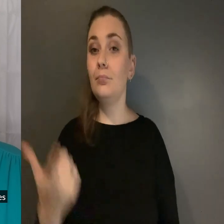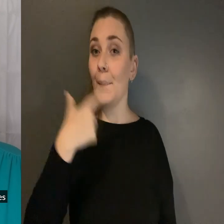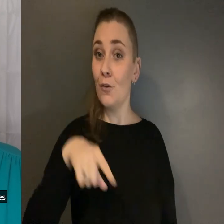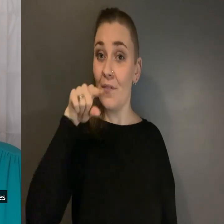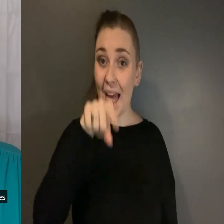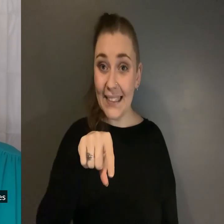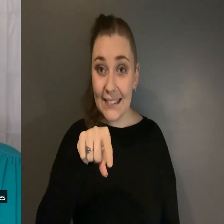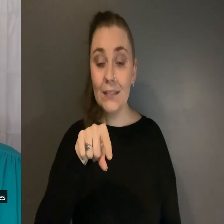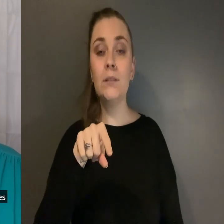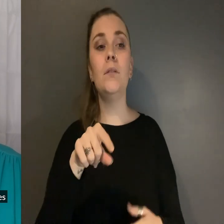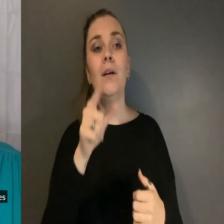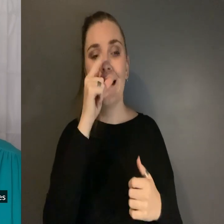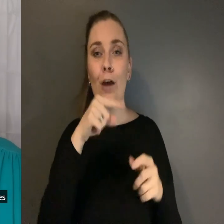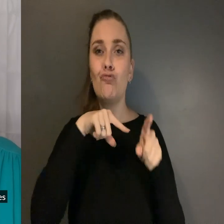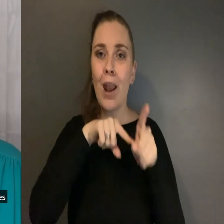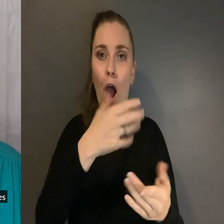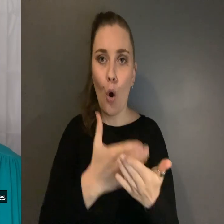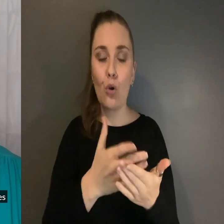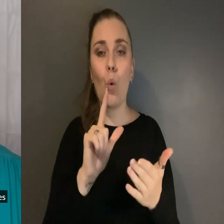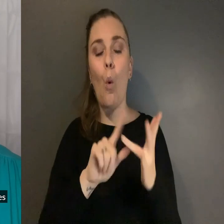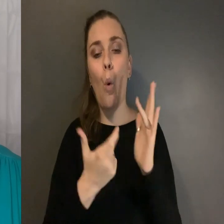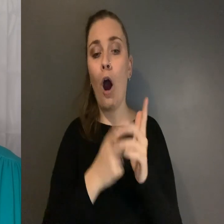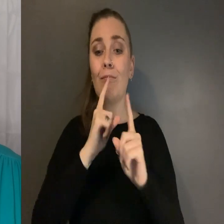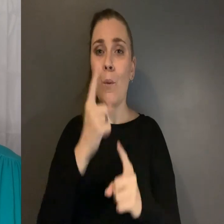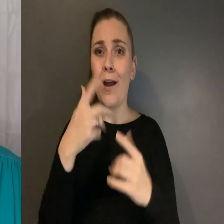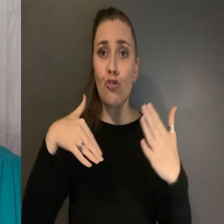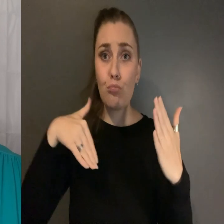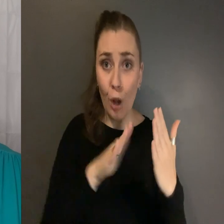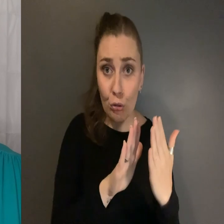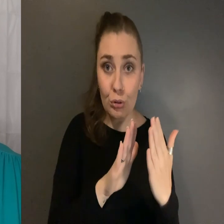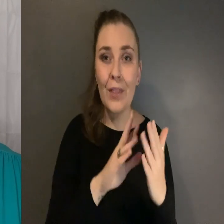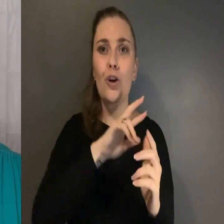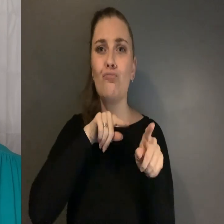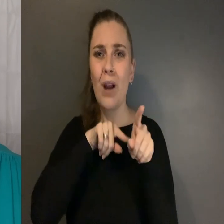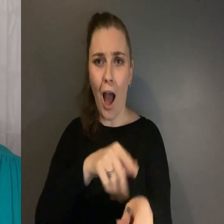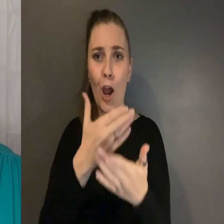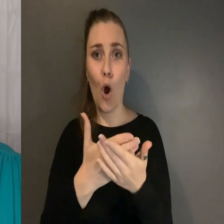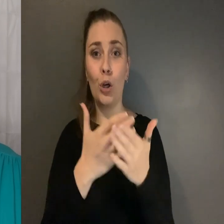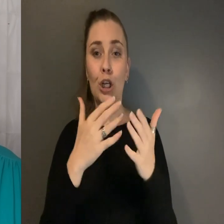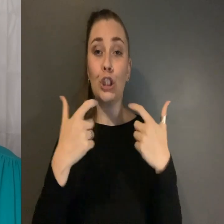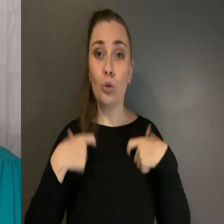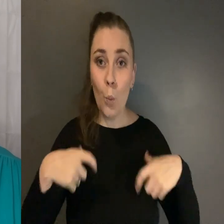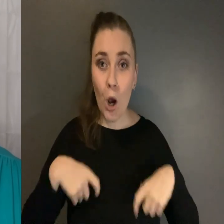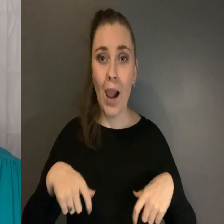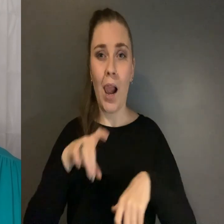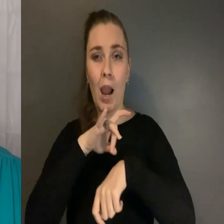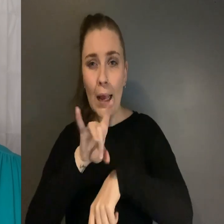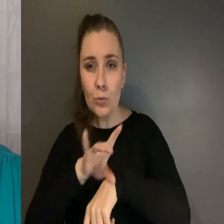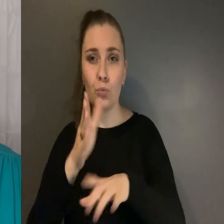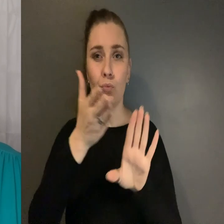can rely on or recommend approaches that rely on social workers or counselors or psychologists Without